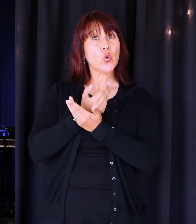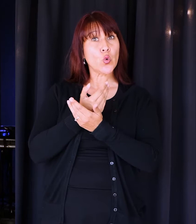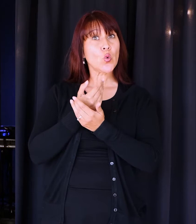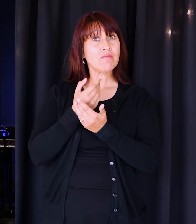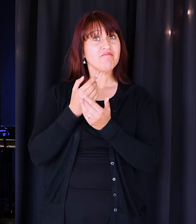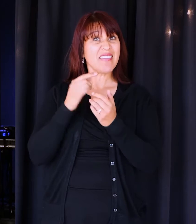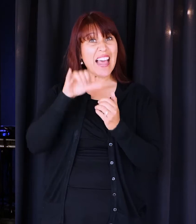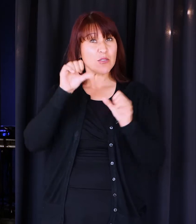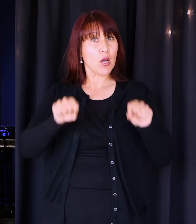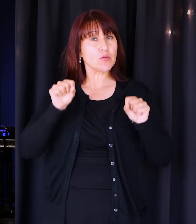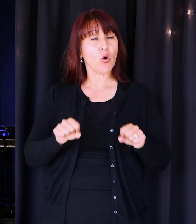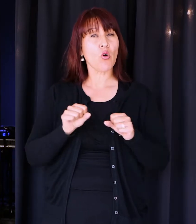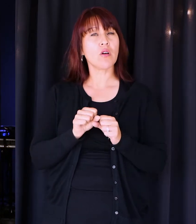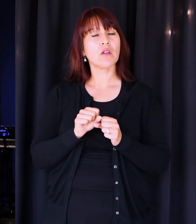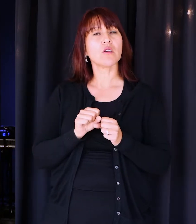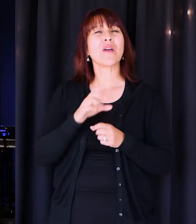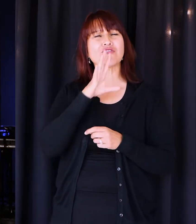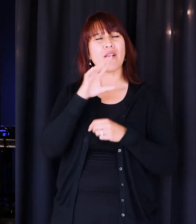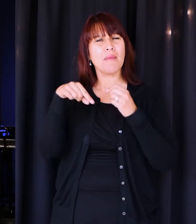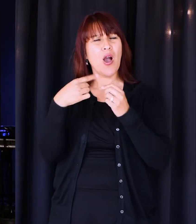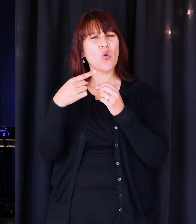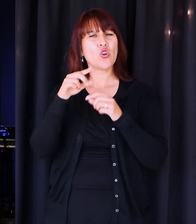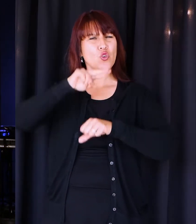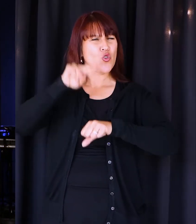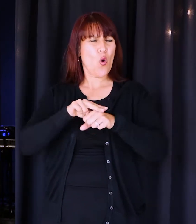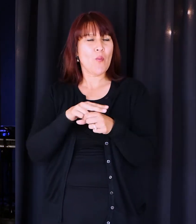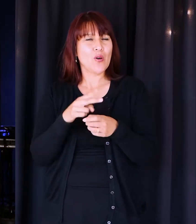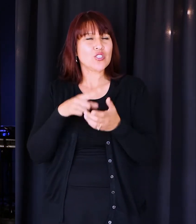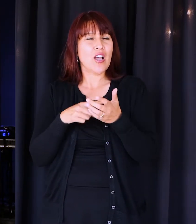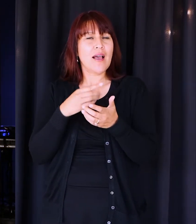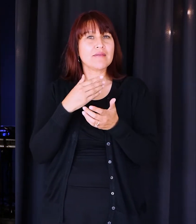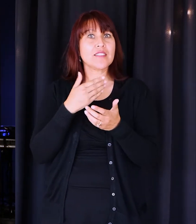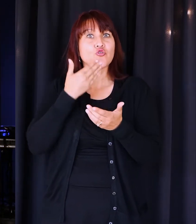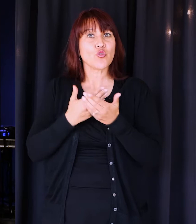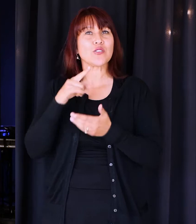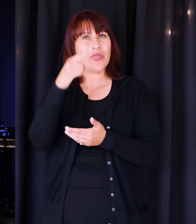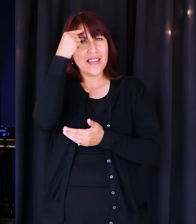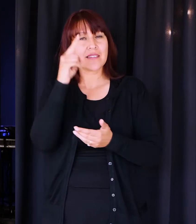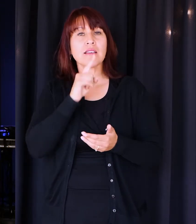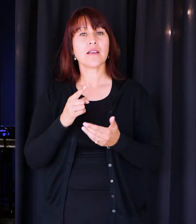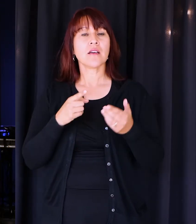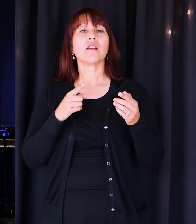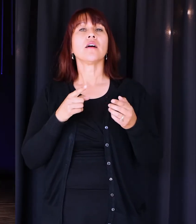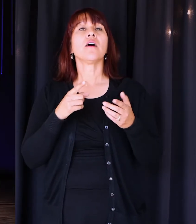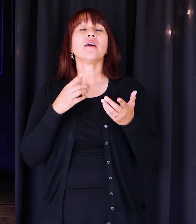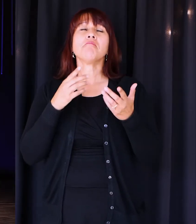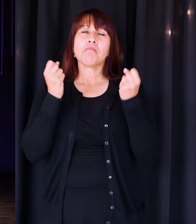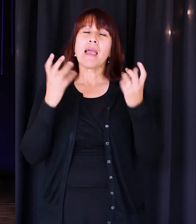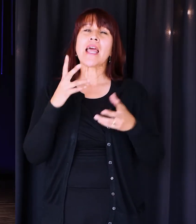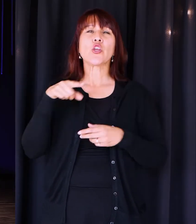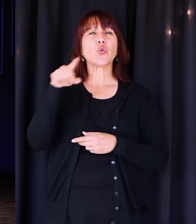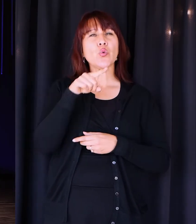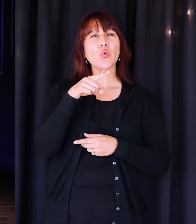possible. Let's talk about normal and how overrated it is. Let me prove to you that normal is overrated. Many of